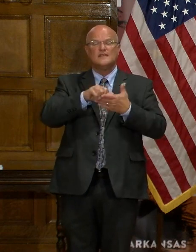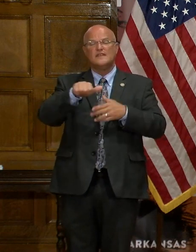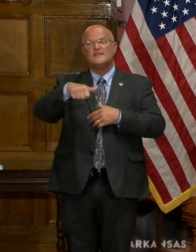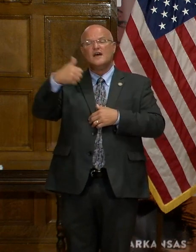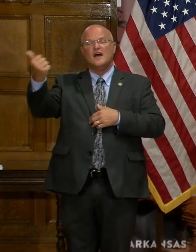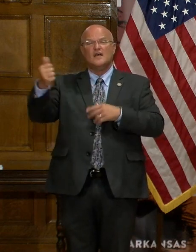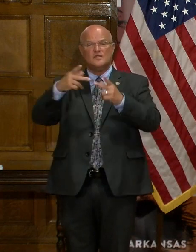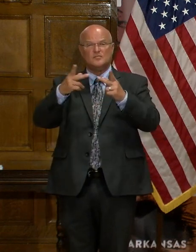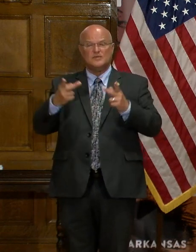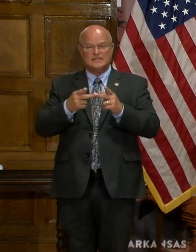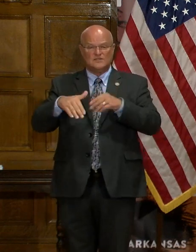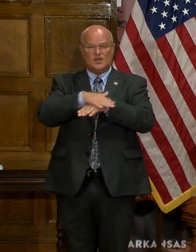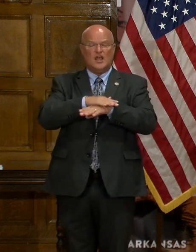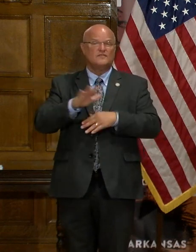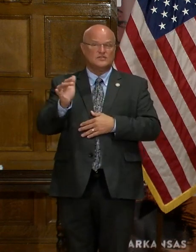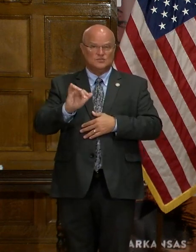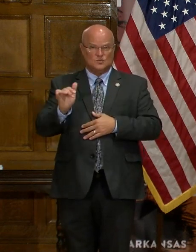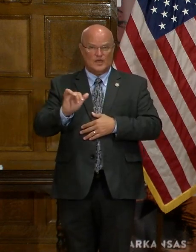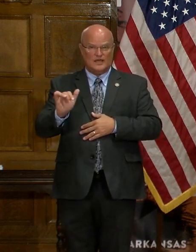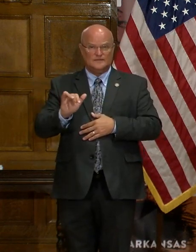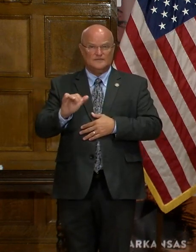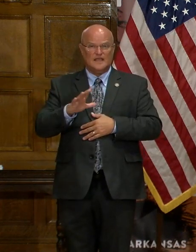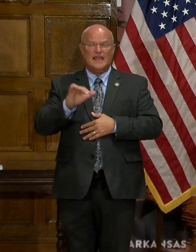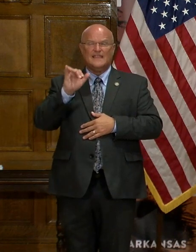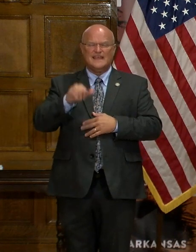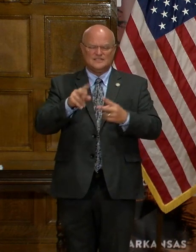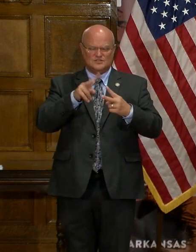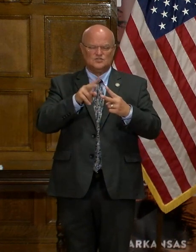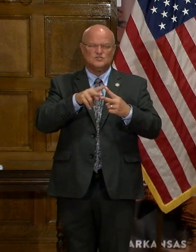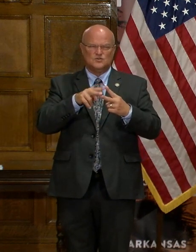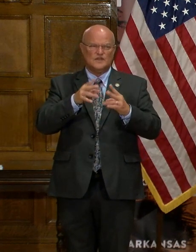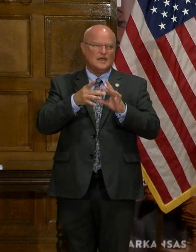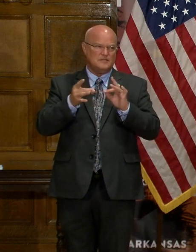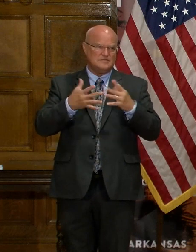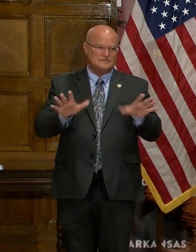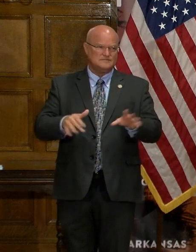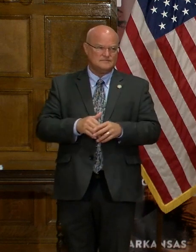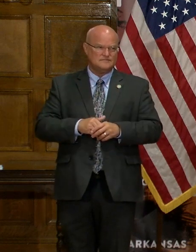institutions are covered as well. And those are the two that I would mention.